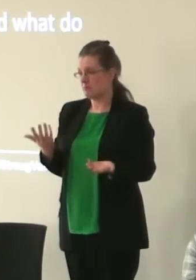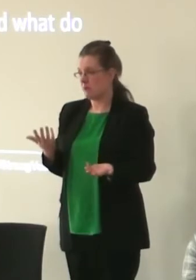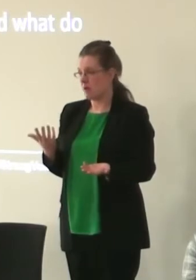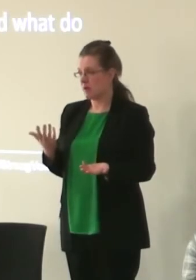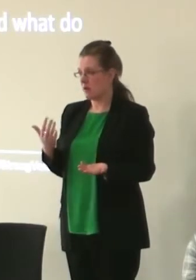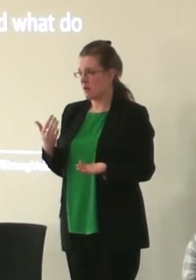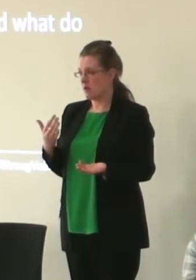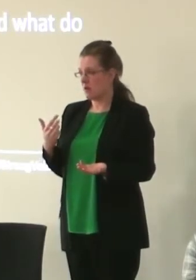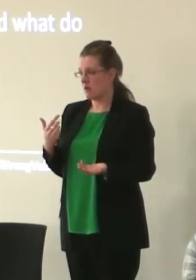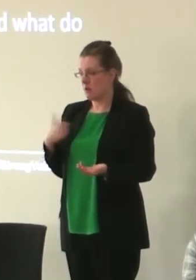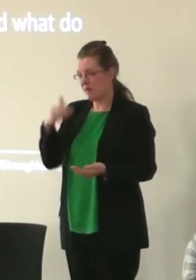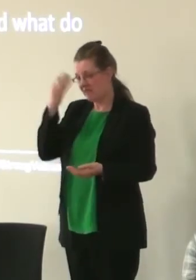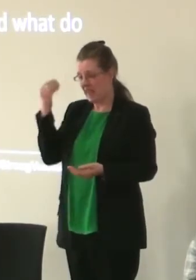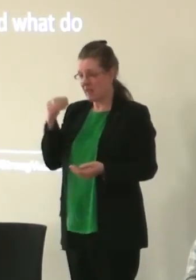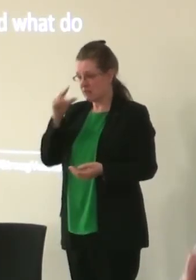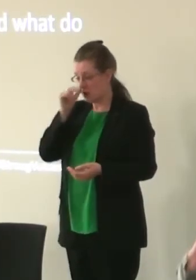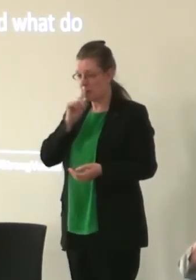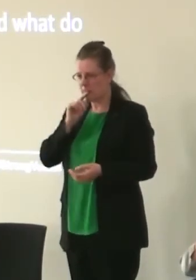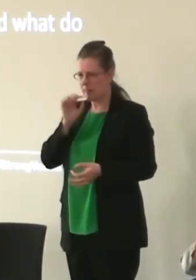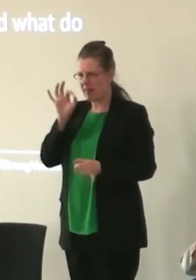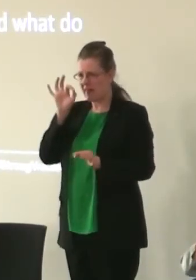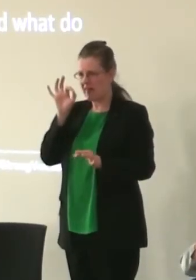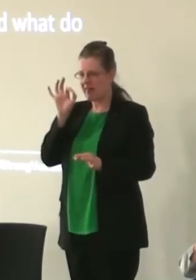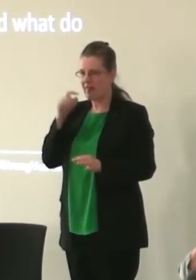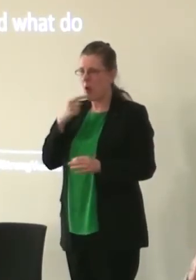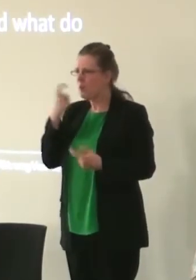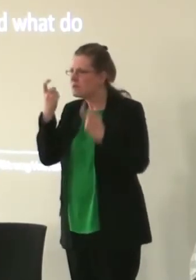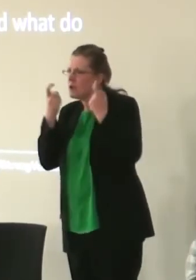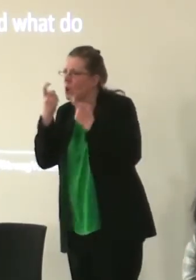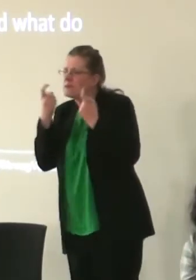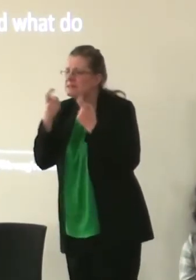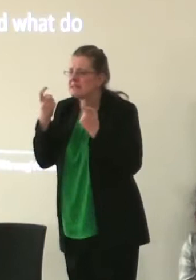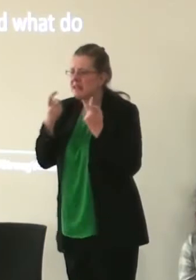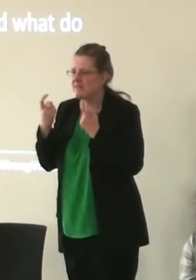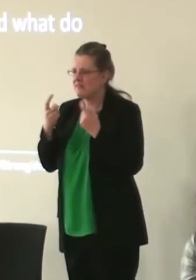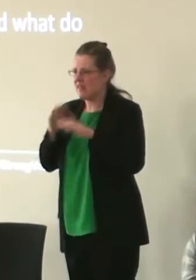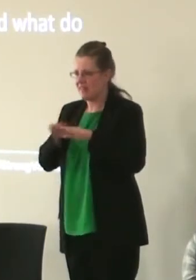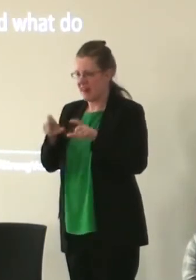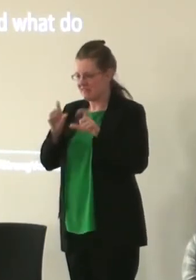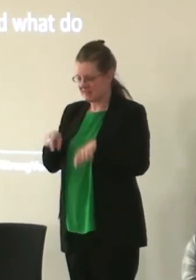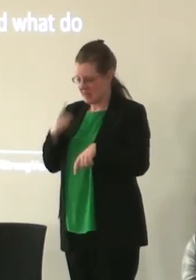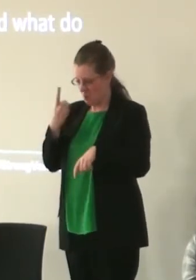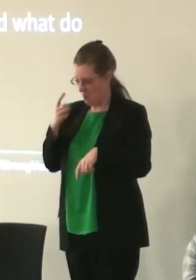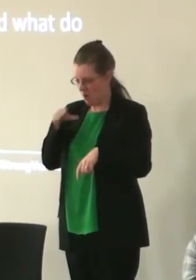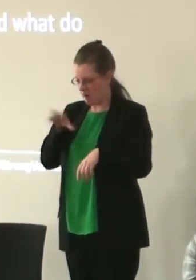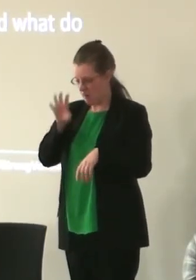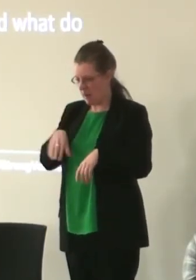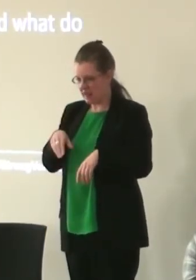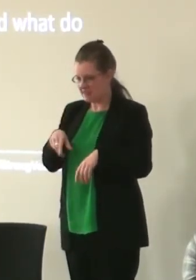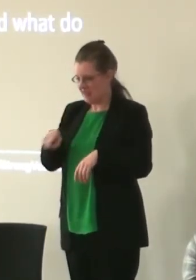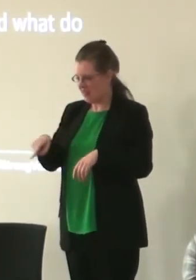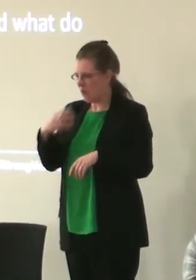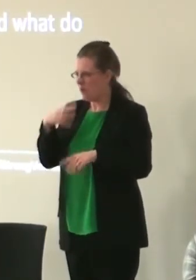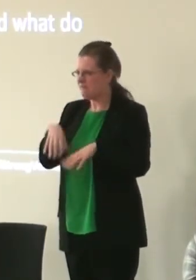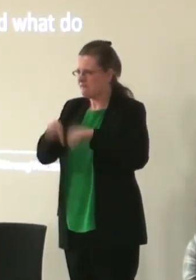also very inquisitive so they don't stay in the same place and once you begin from a journey then they will find their own paths and they'll find